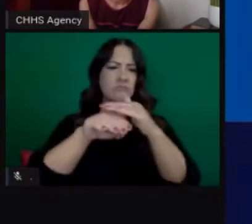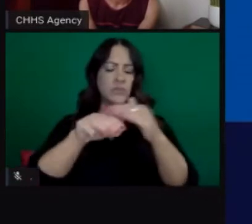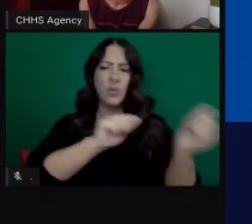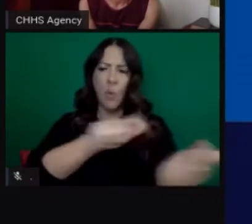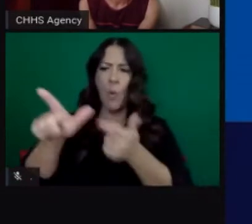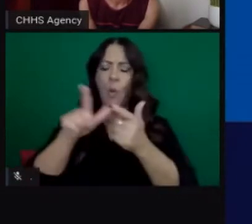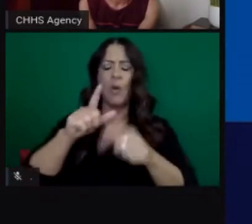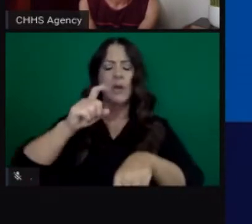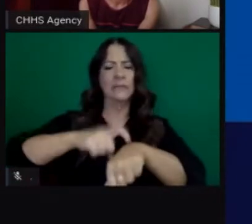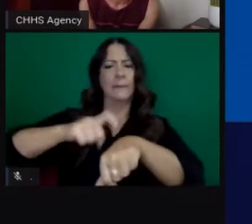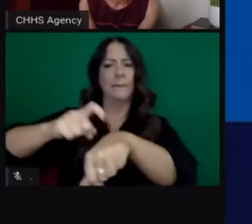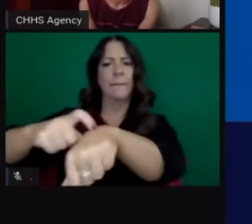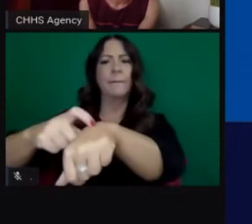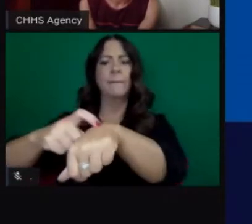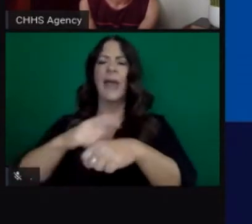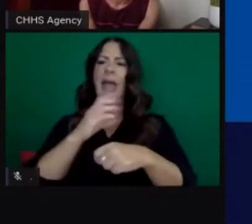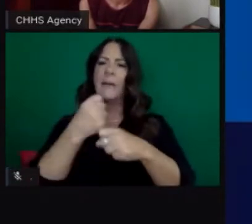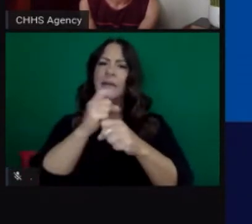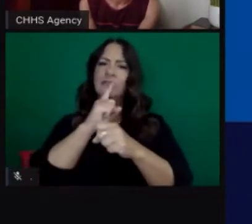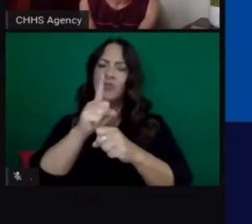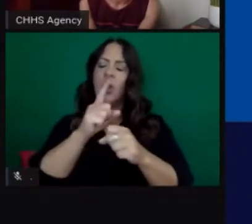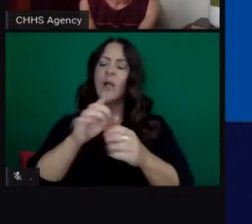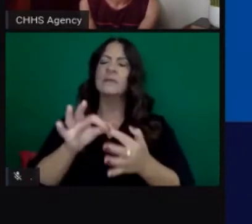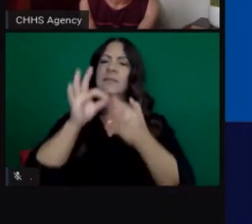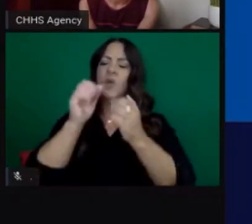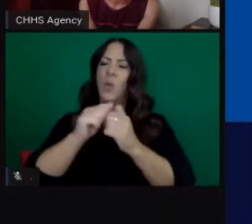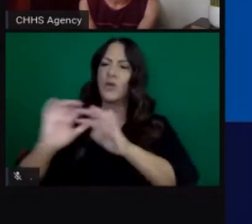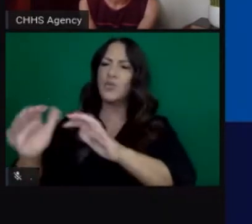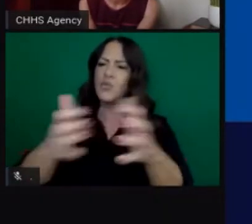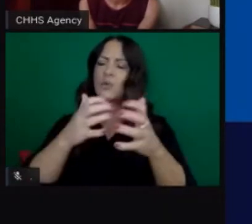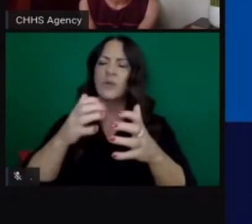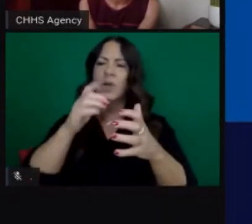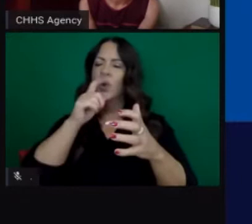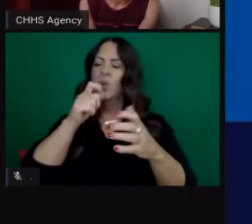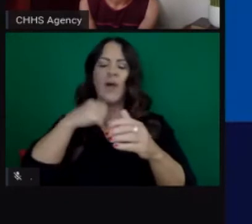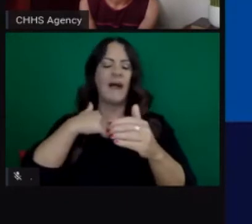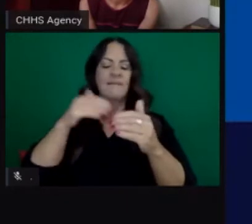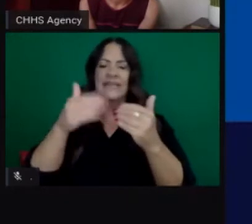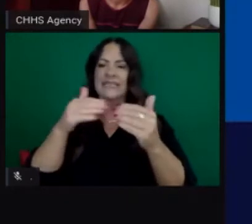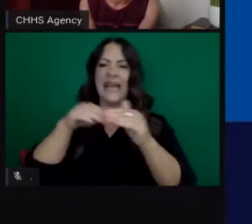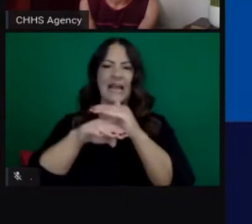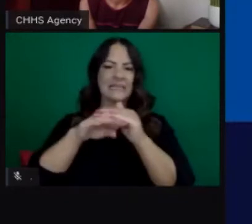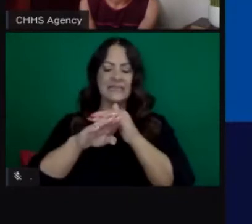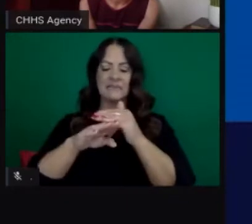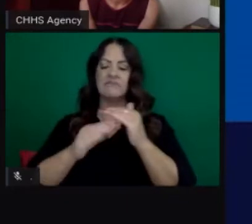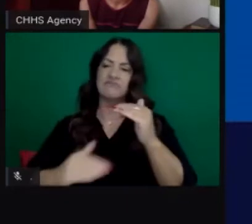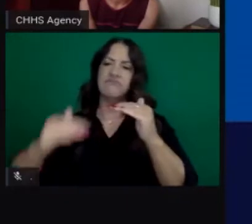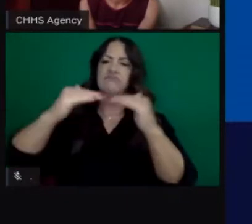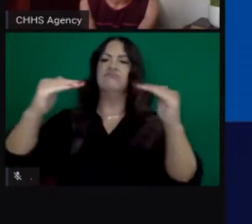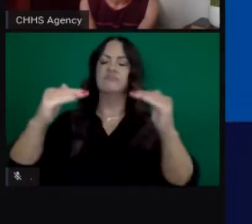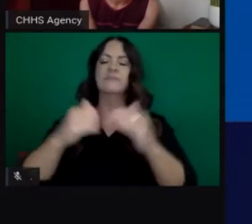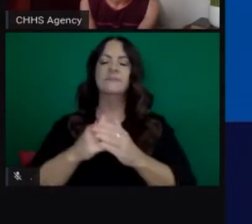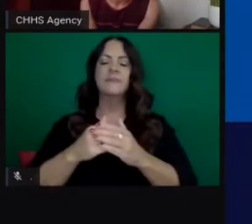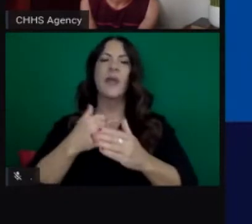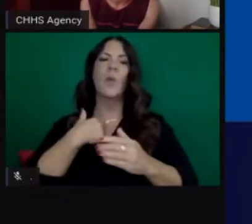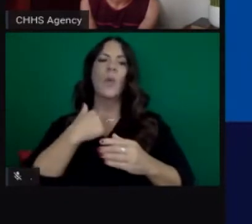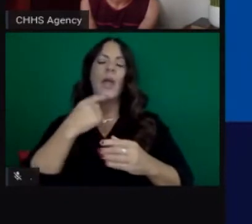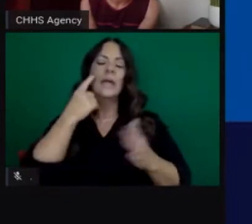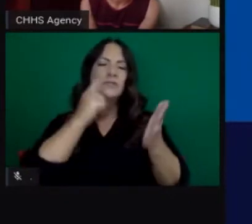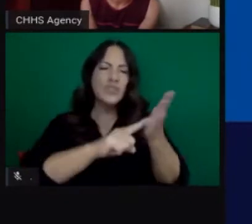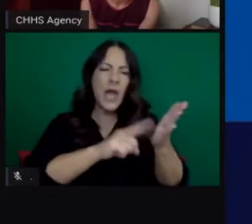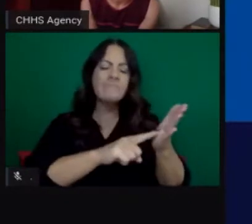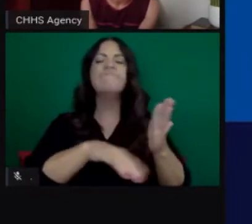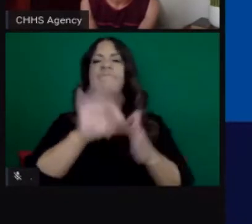testing. And we are really pleased to share that our test turnaround times have been improving and they need to be